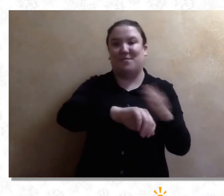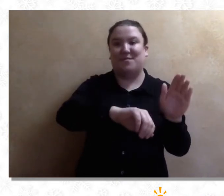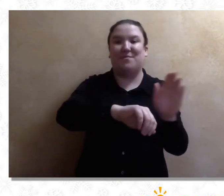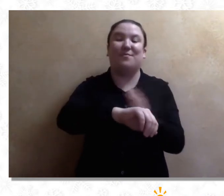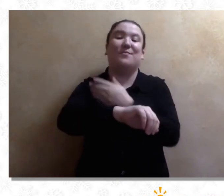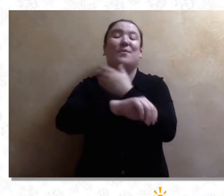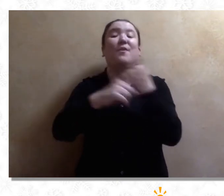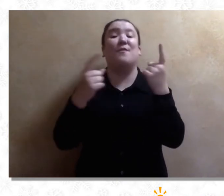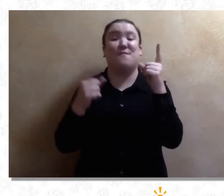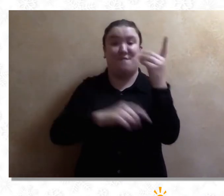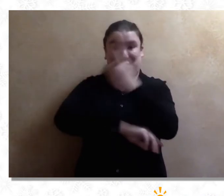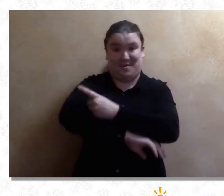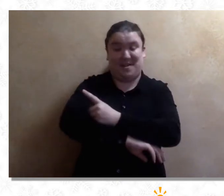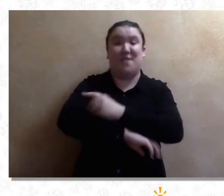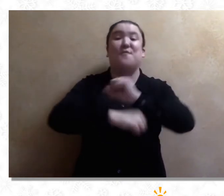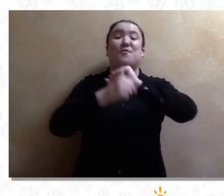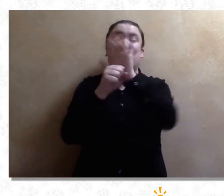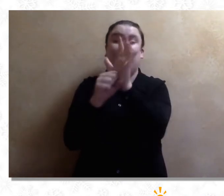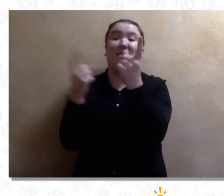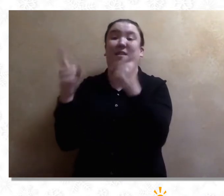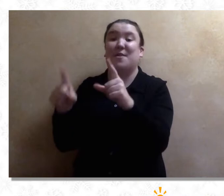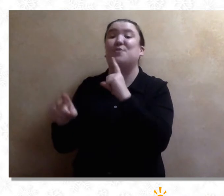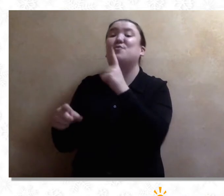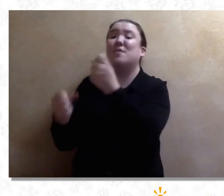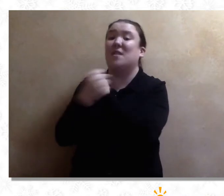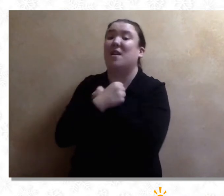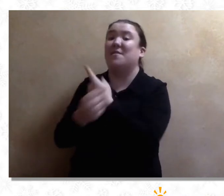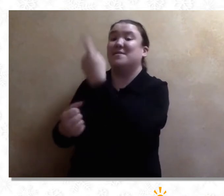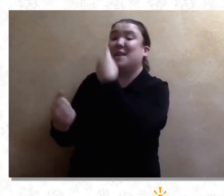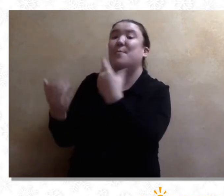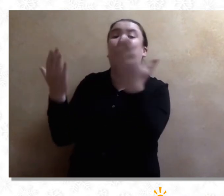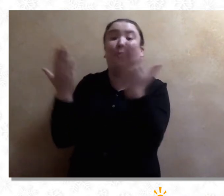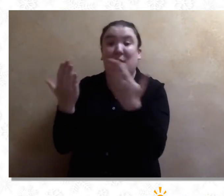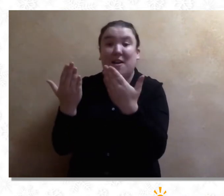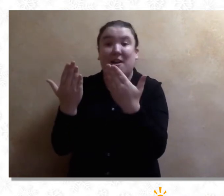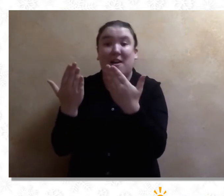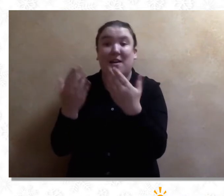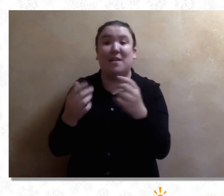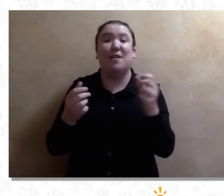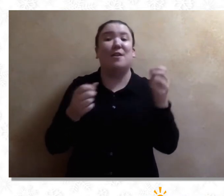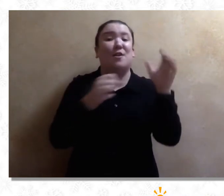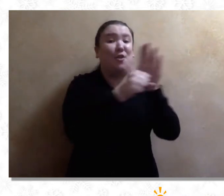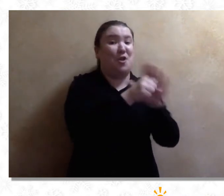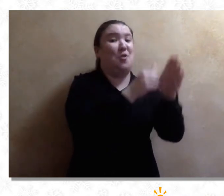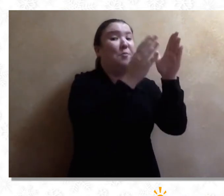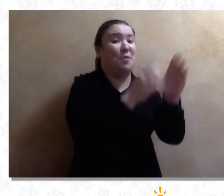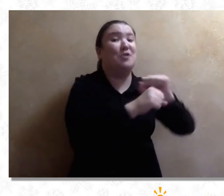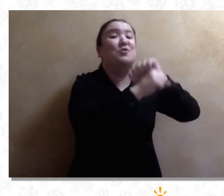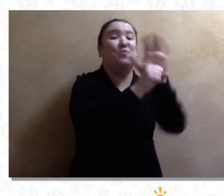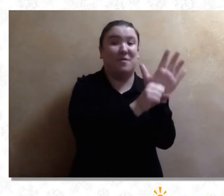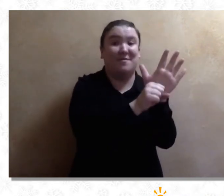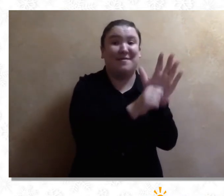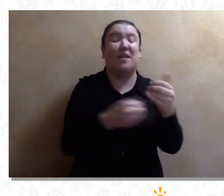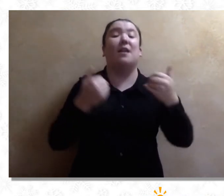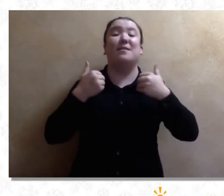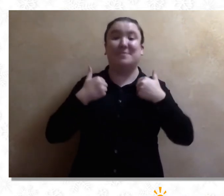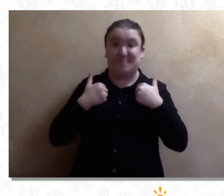On the first day of COVID, my true love said to me, There's a case in the county on TV.